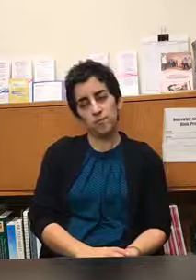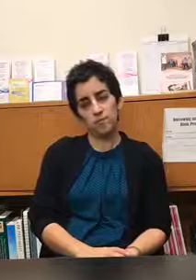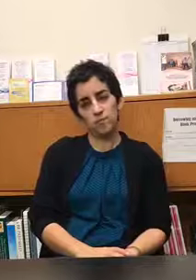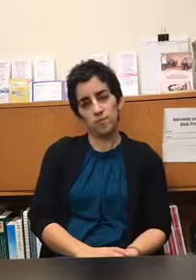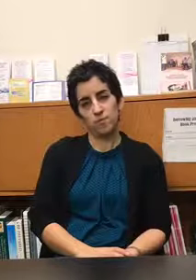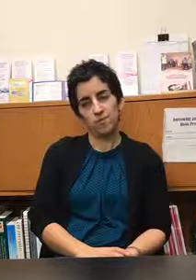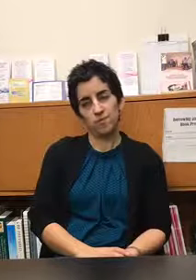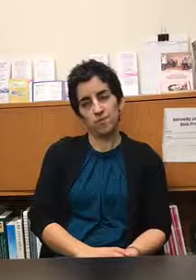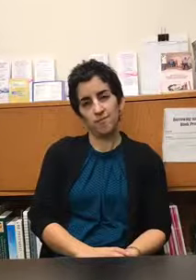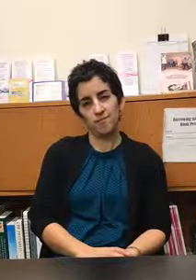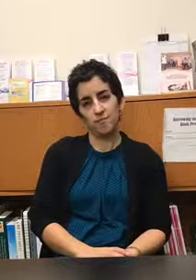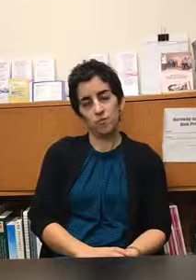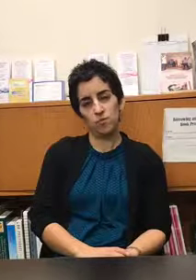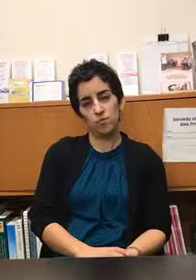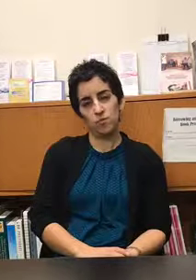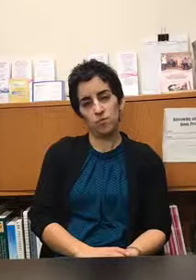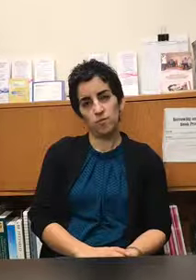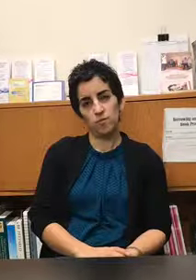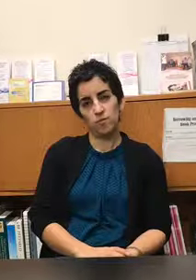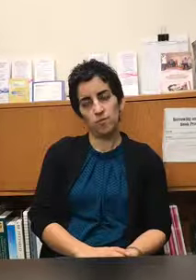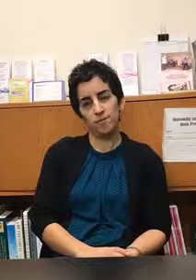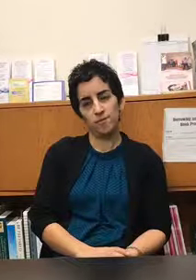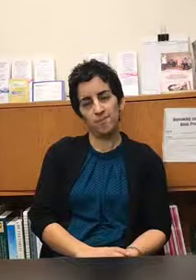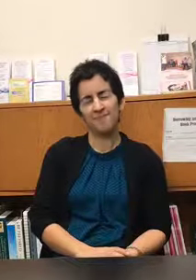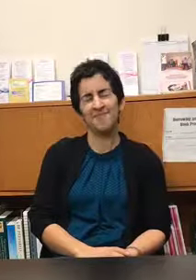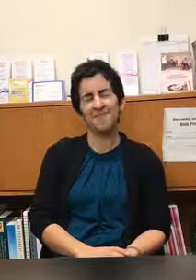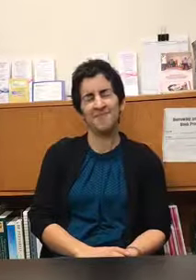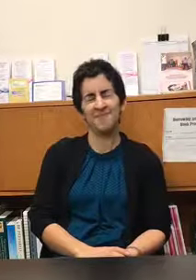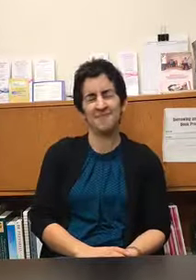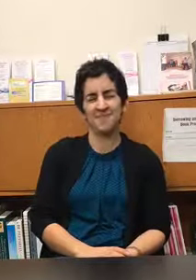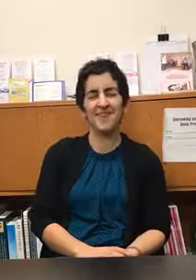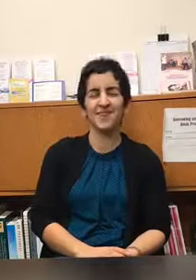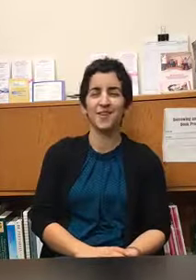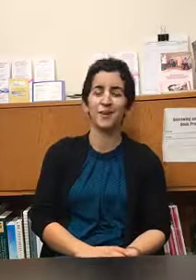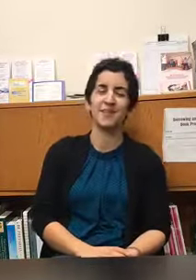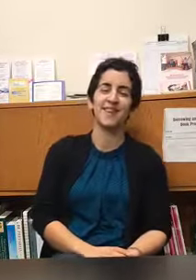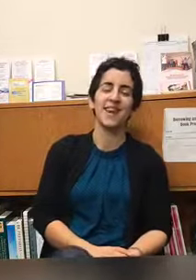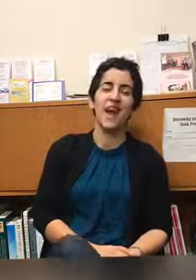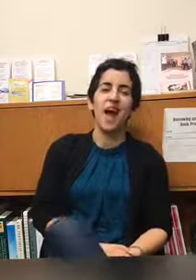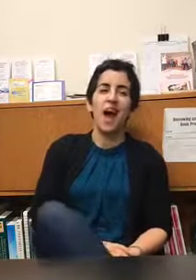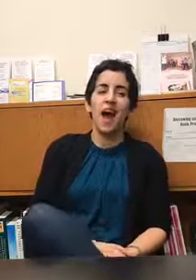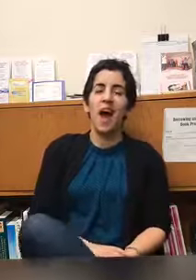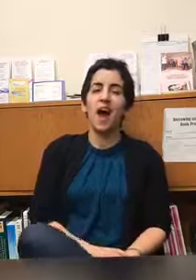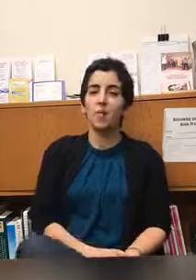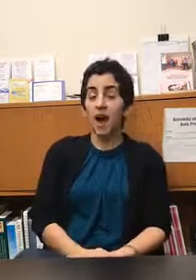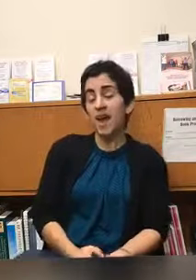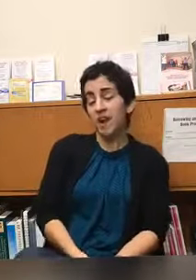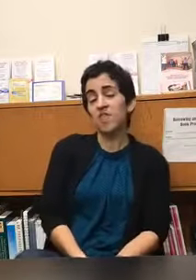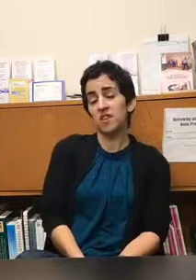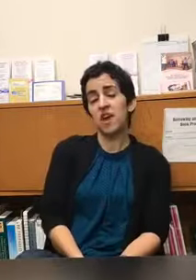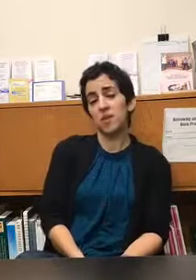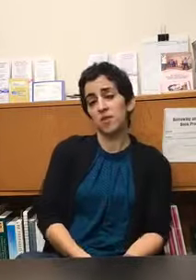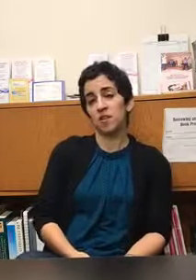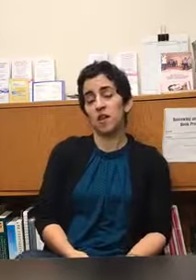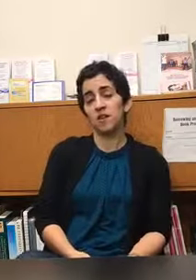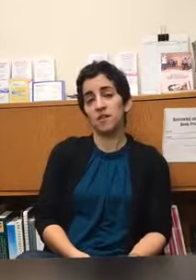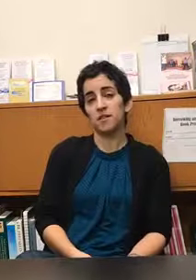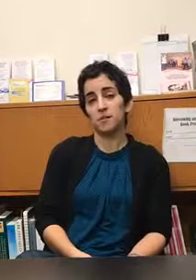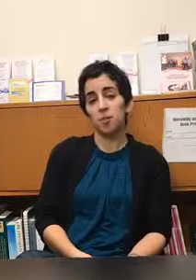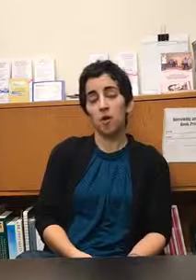you and if you do do you include your voice on a cd this is a great question um i have done that with clients part